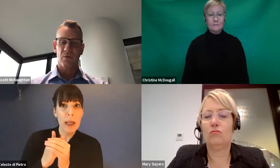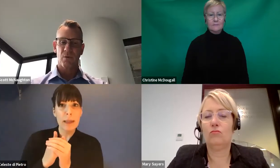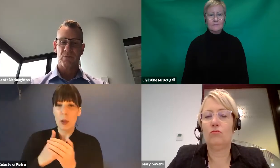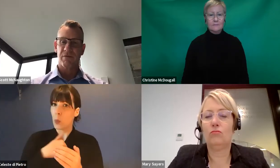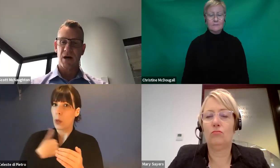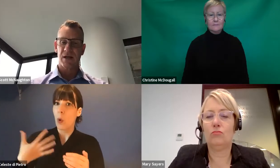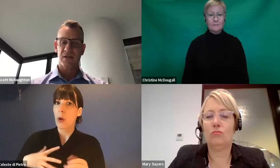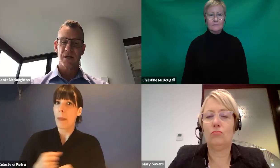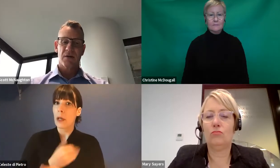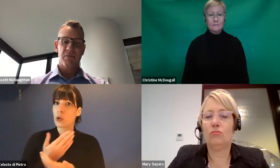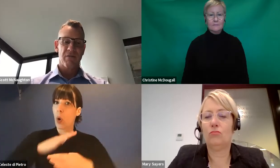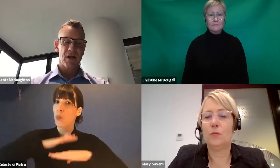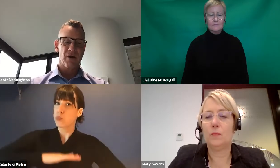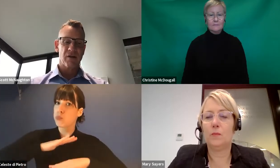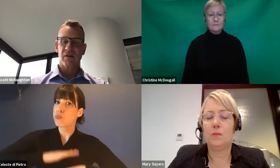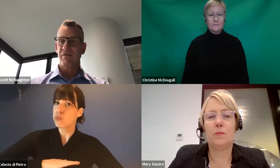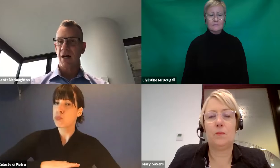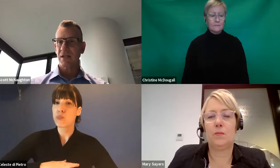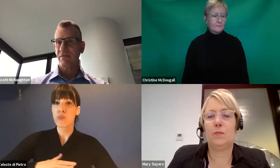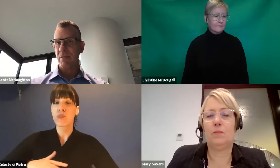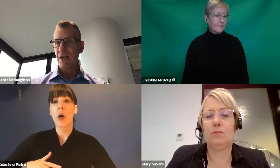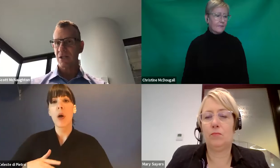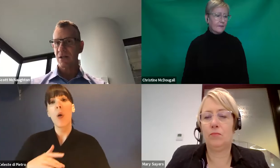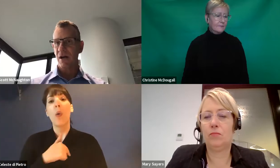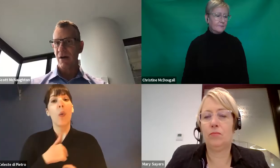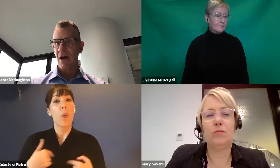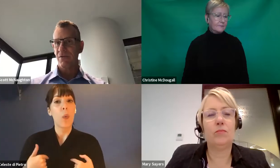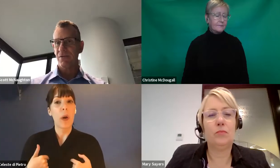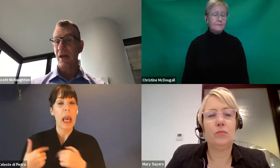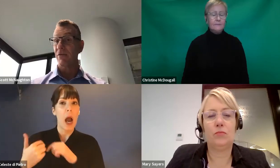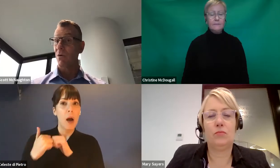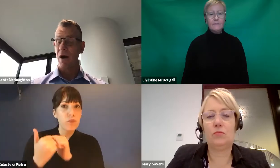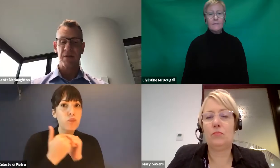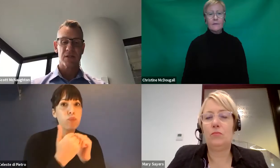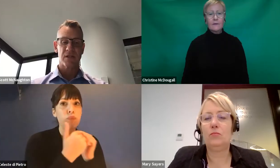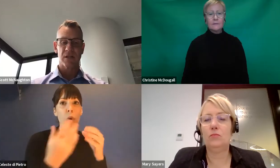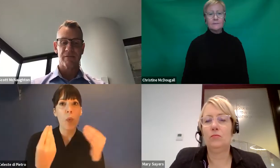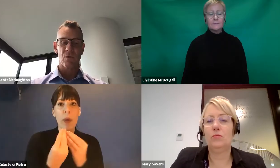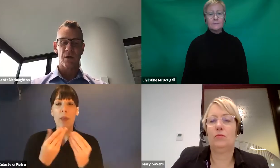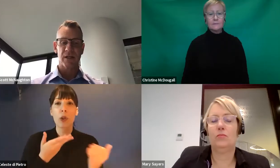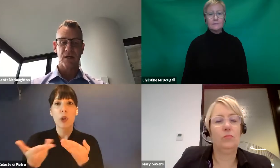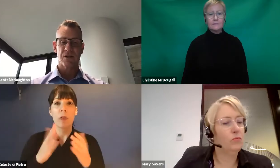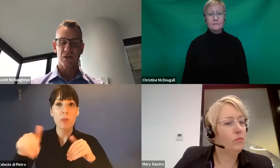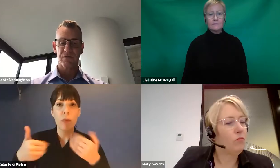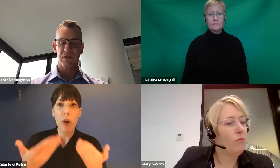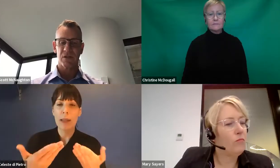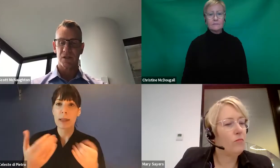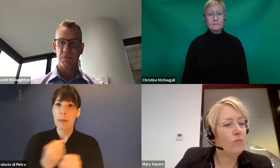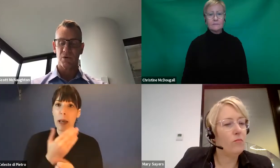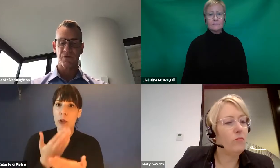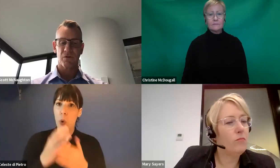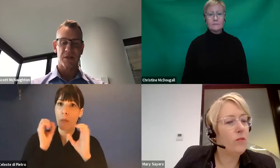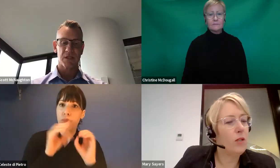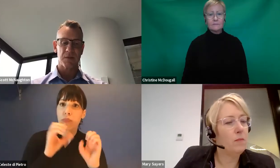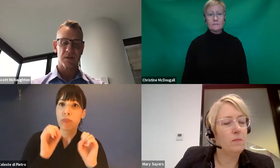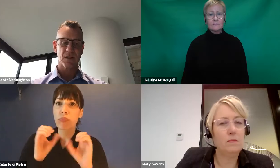work with providers, providing regular advice and information around their requirements to deliver quality services and